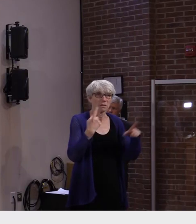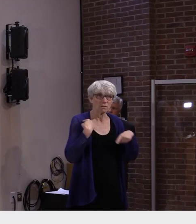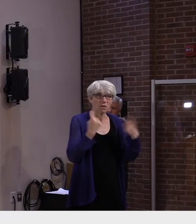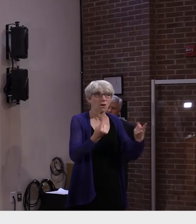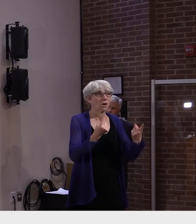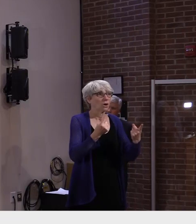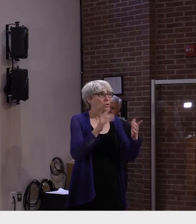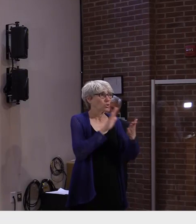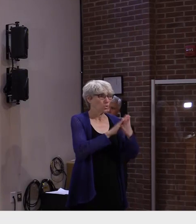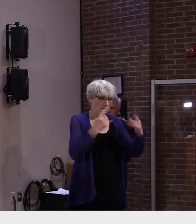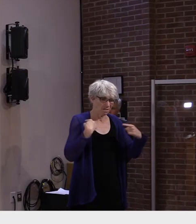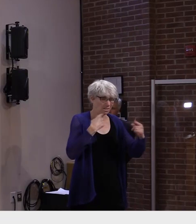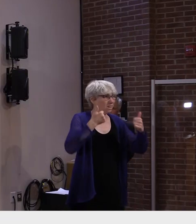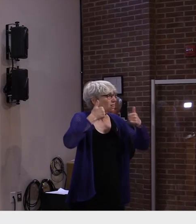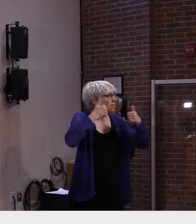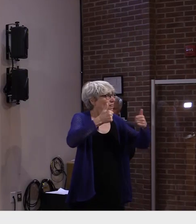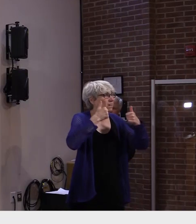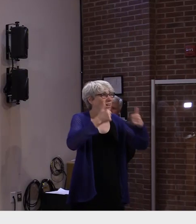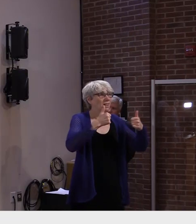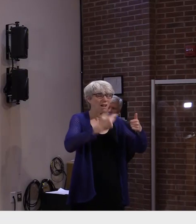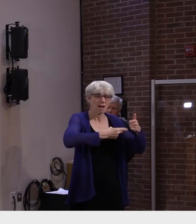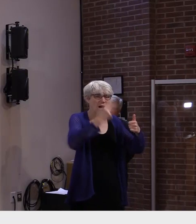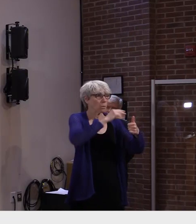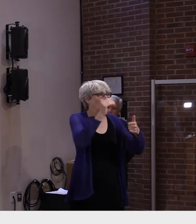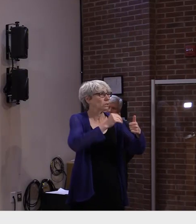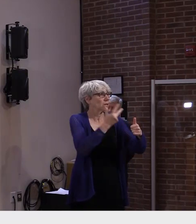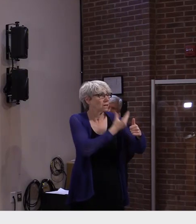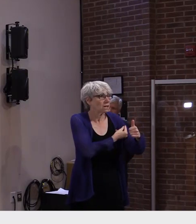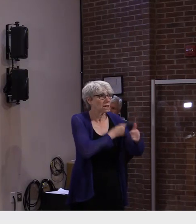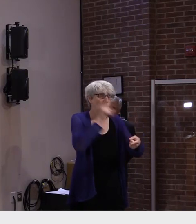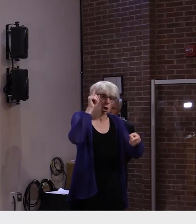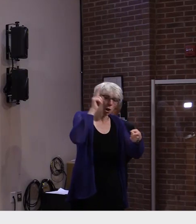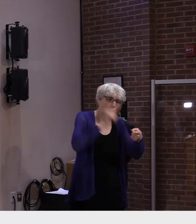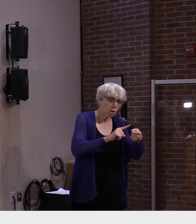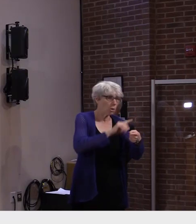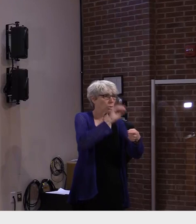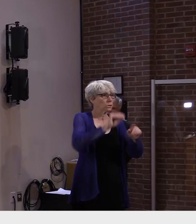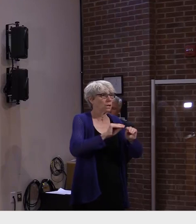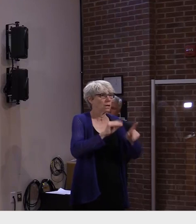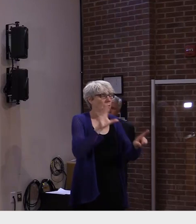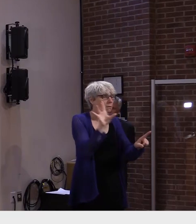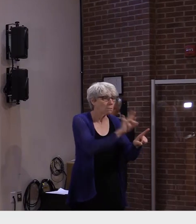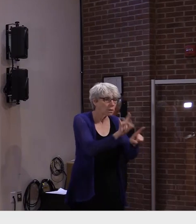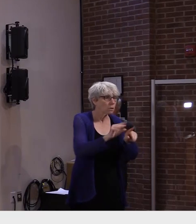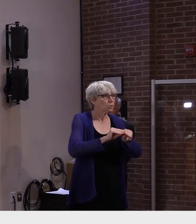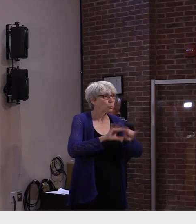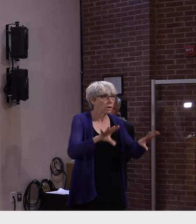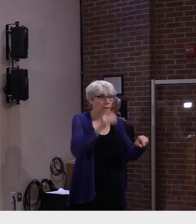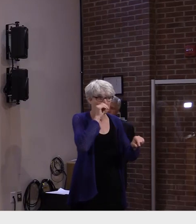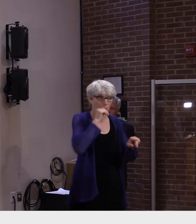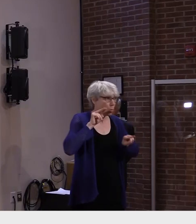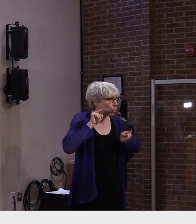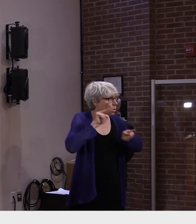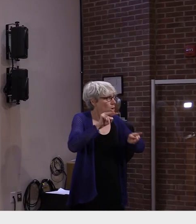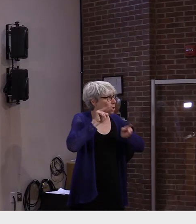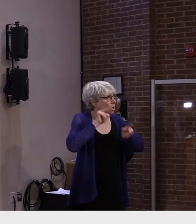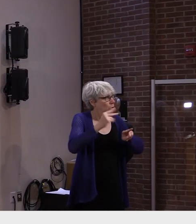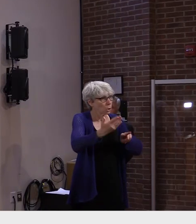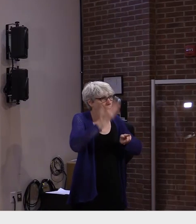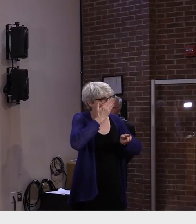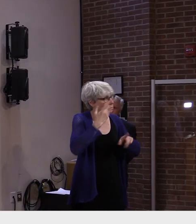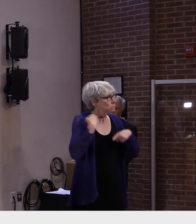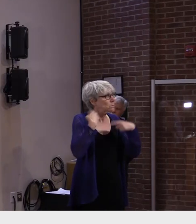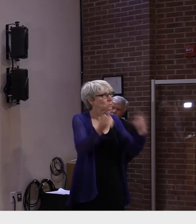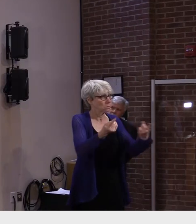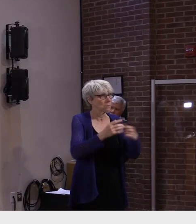education sector that's quite high and paid special attention to that sector early on in our